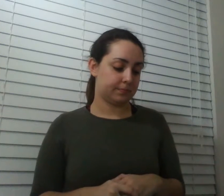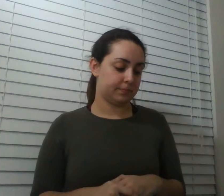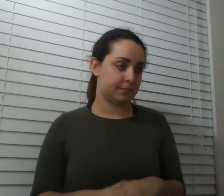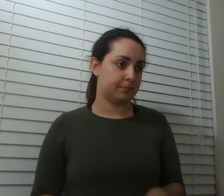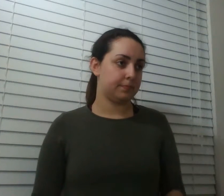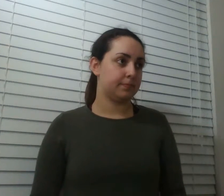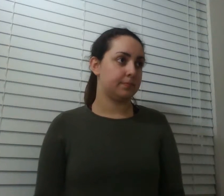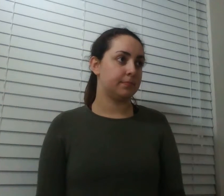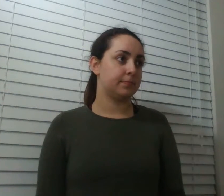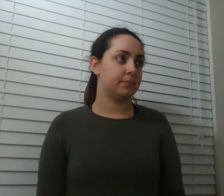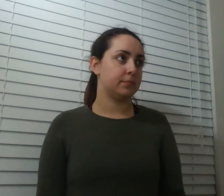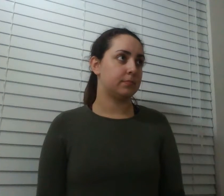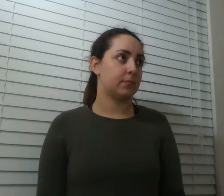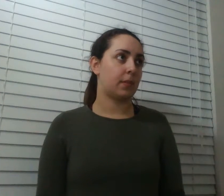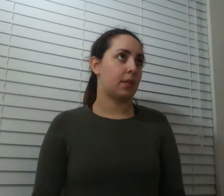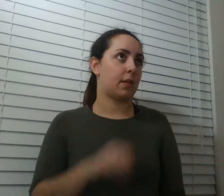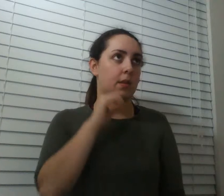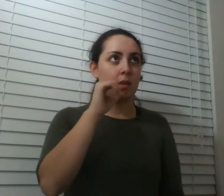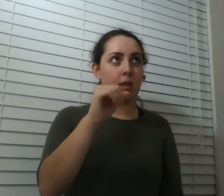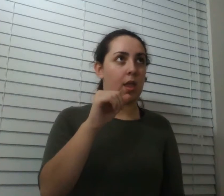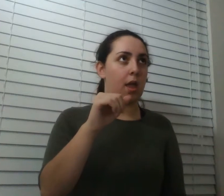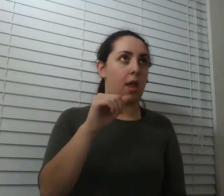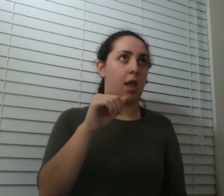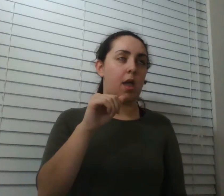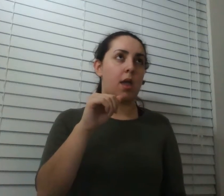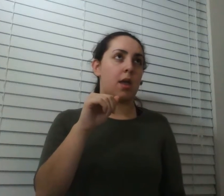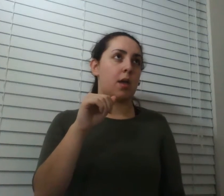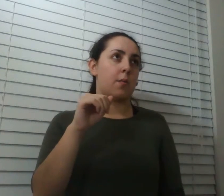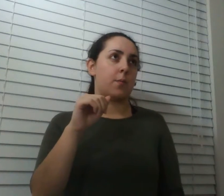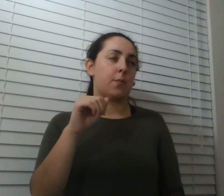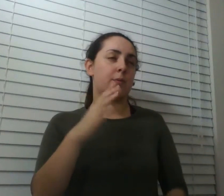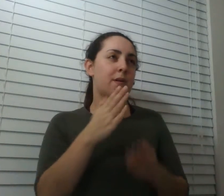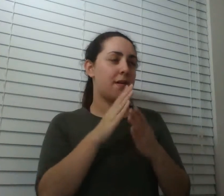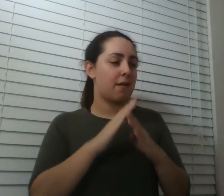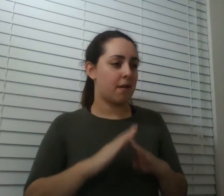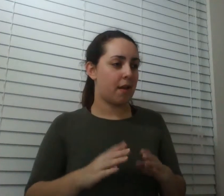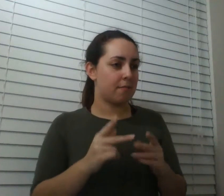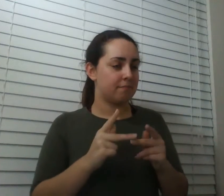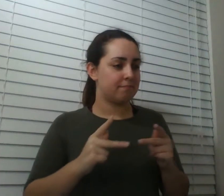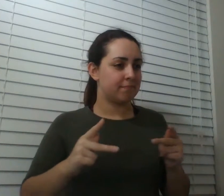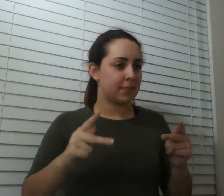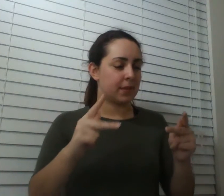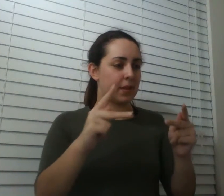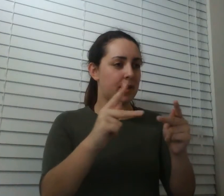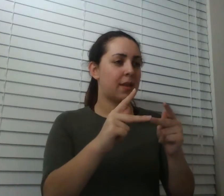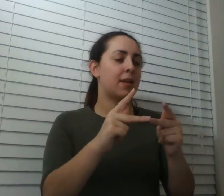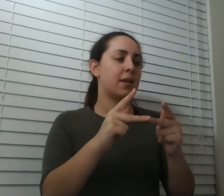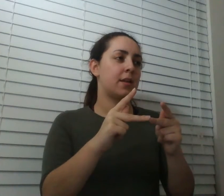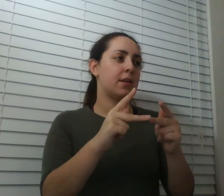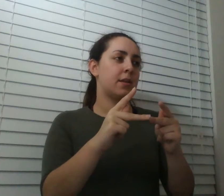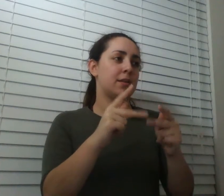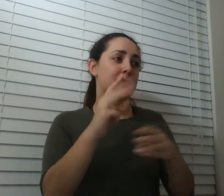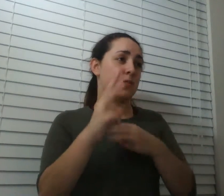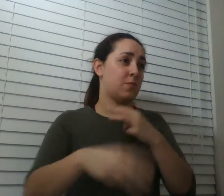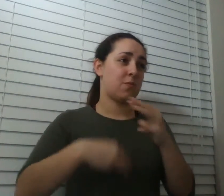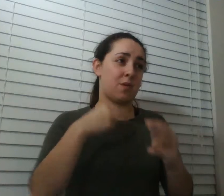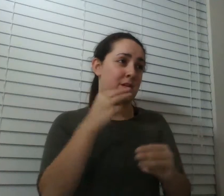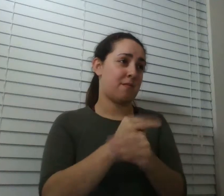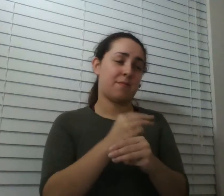there's no more calm place in in the world than than the quiet of doing that show with david at that